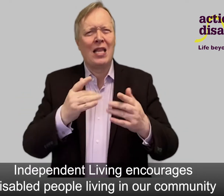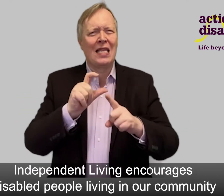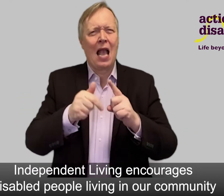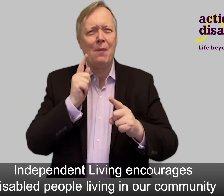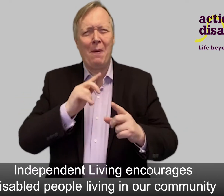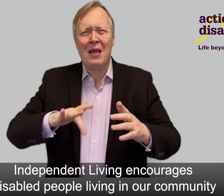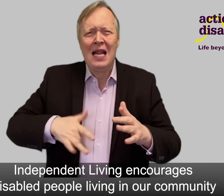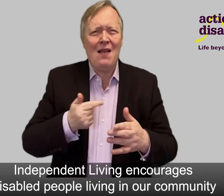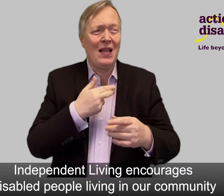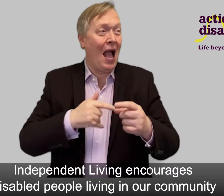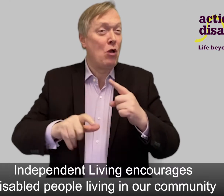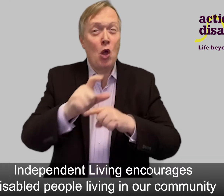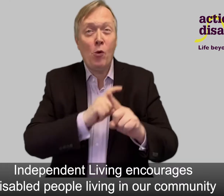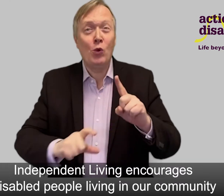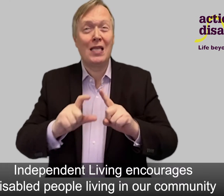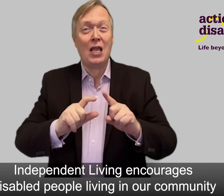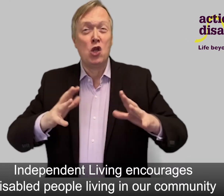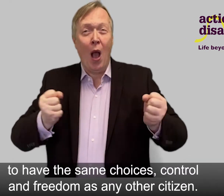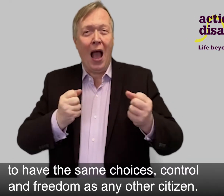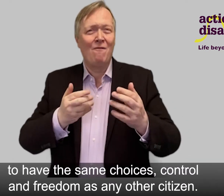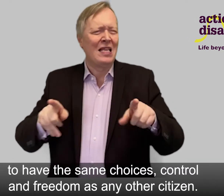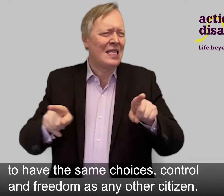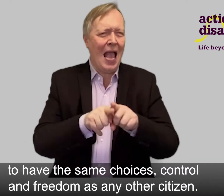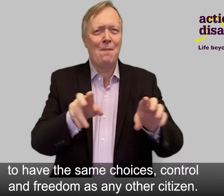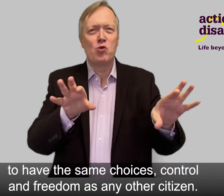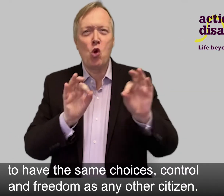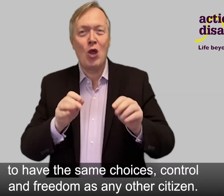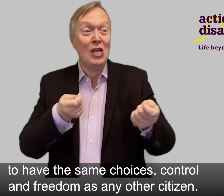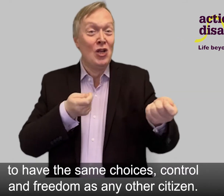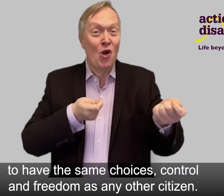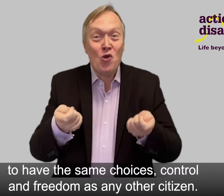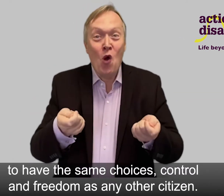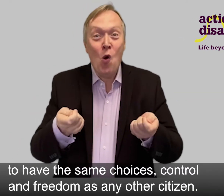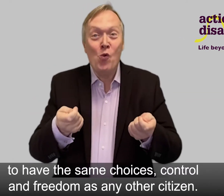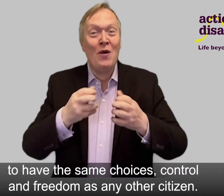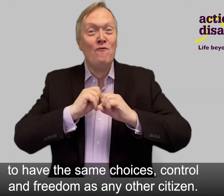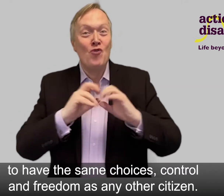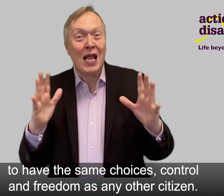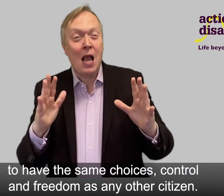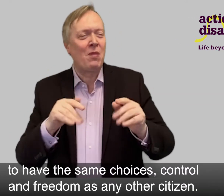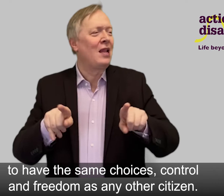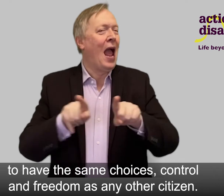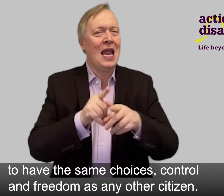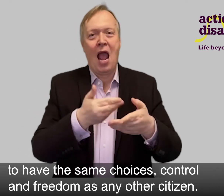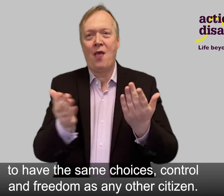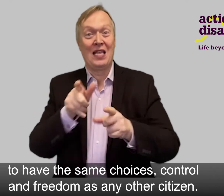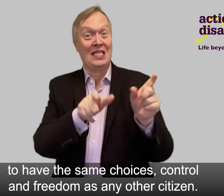encourages disabled people living in our community to have the same choices, control and freedom as any other citizen.